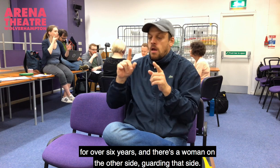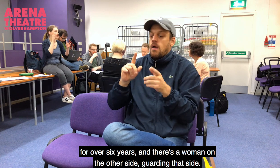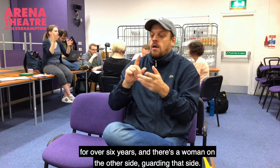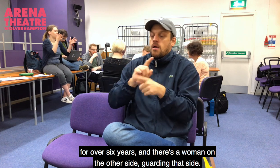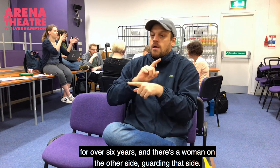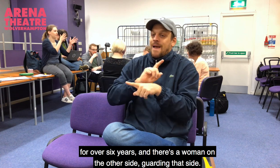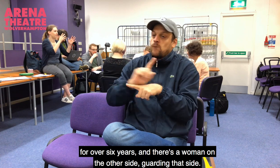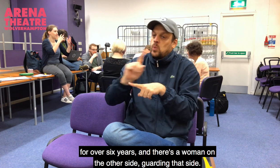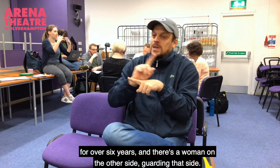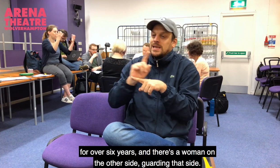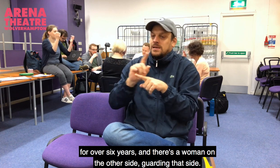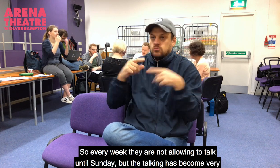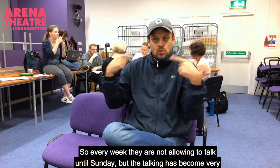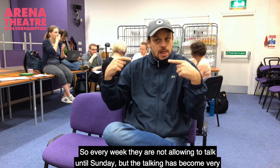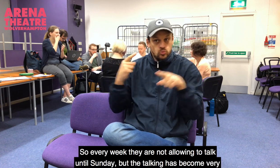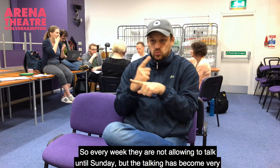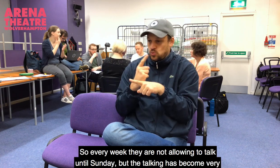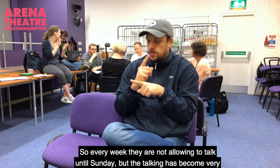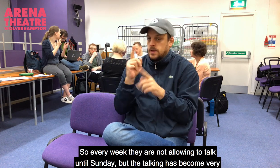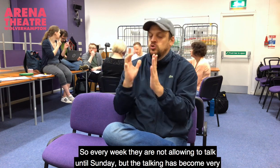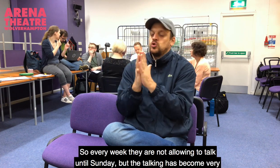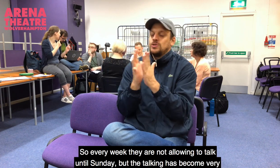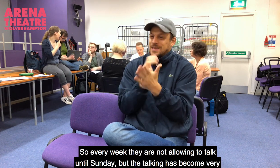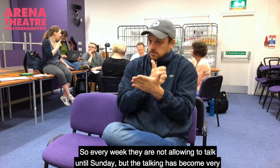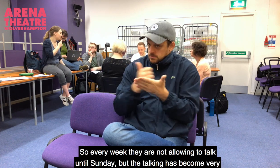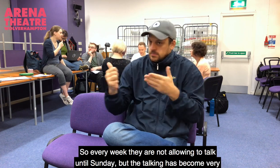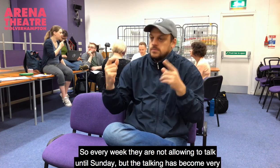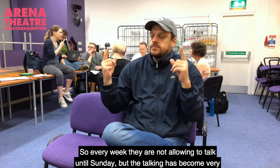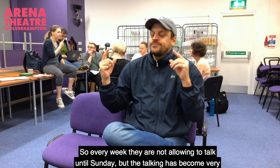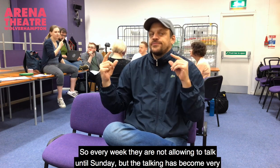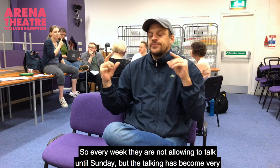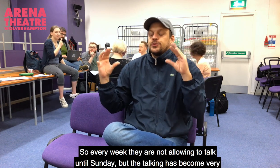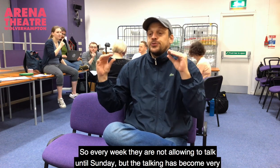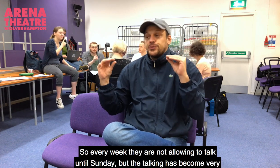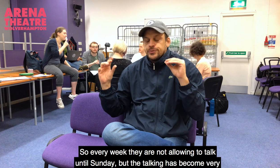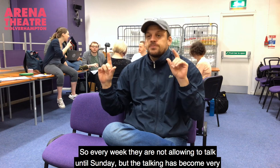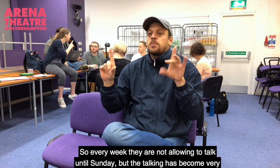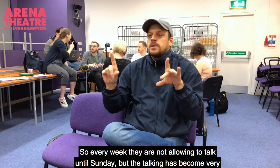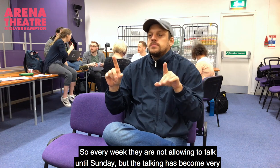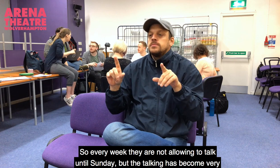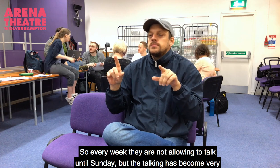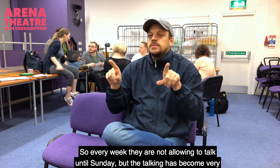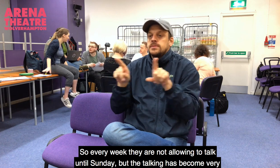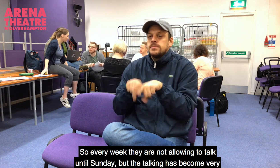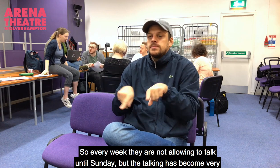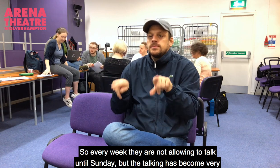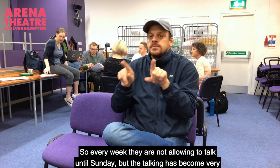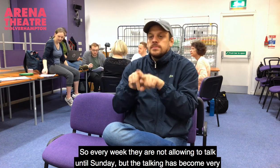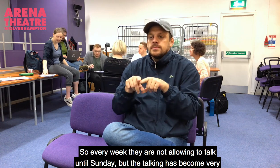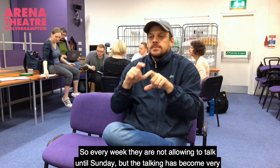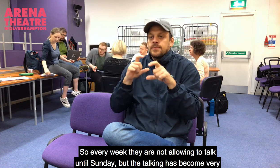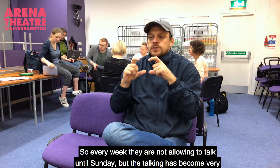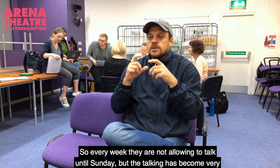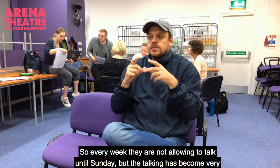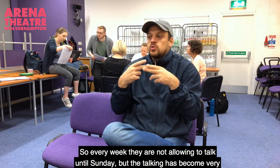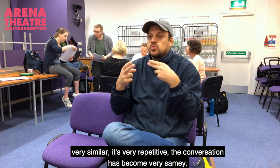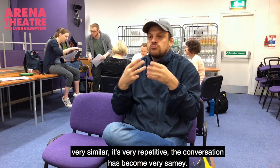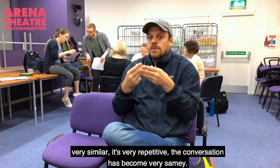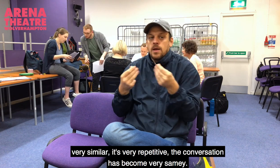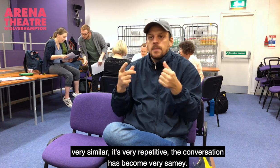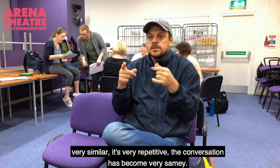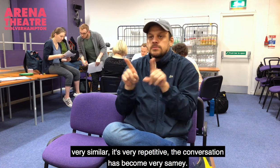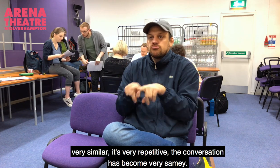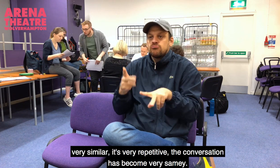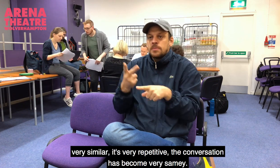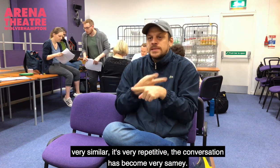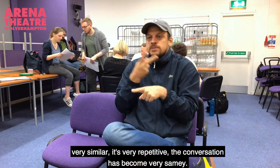as a woman on the other side has been guarding outside so every week they're not allowed to talk until Sunday but the talking has become